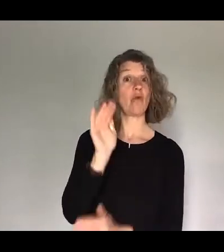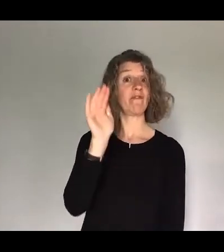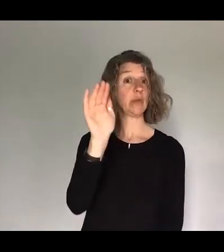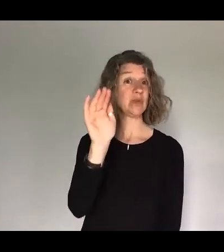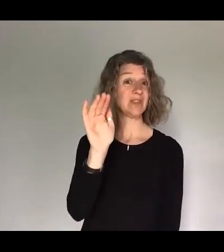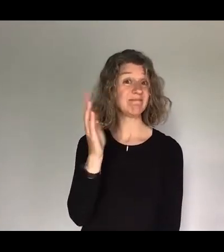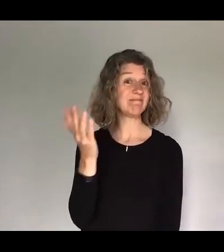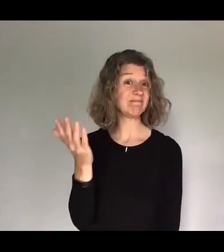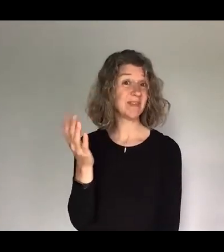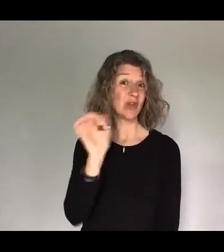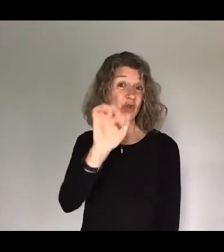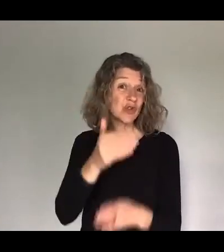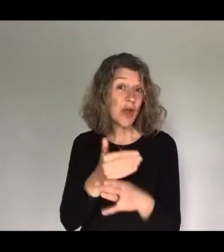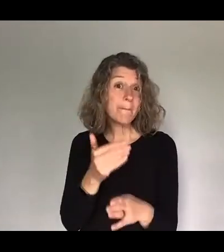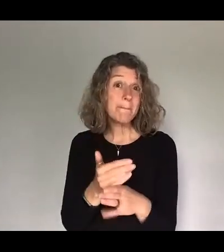your job your relationships